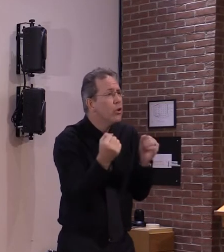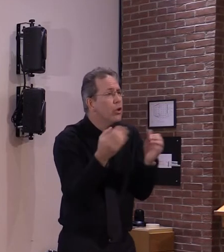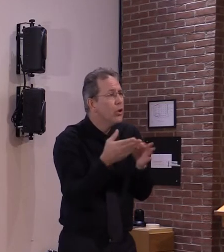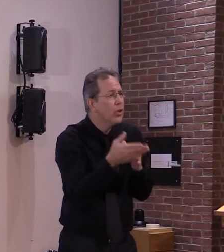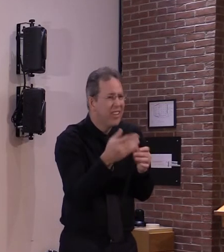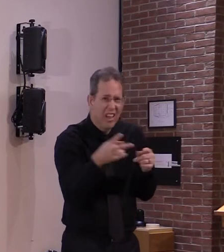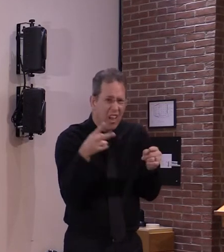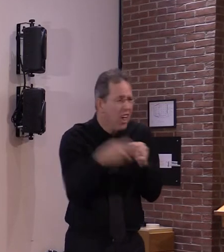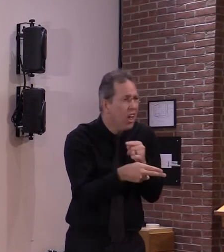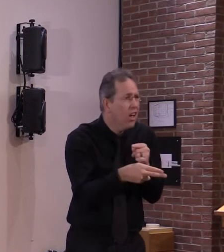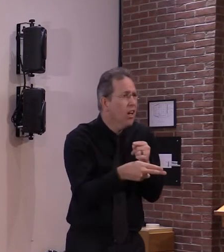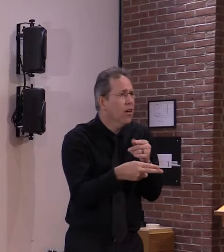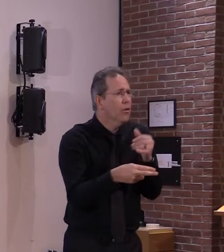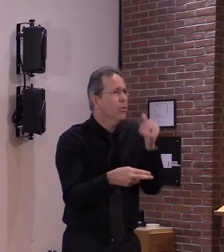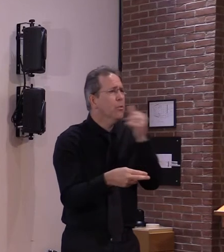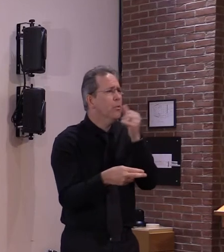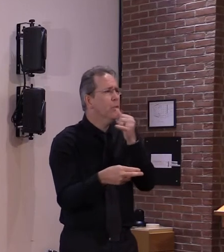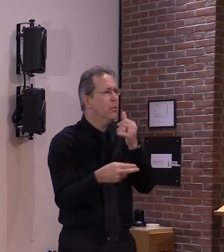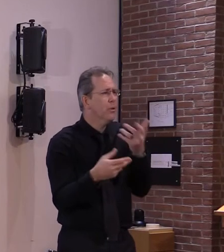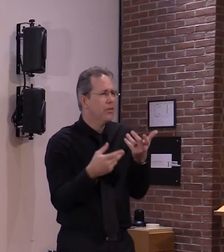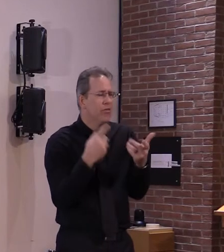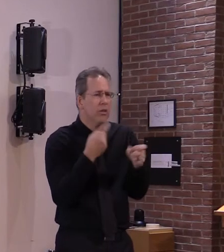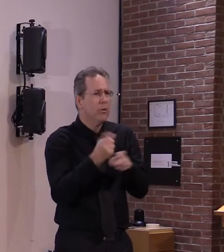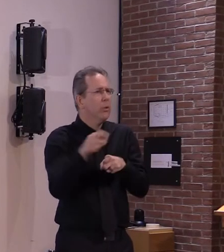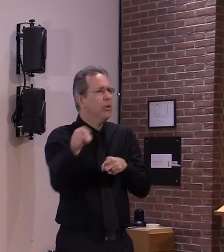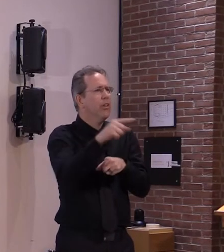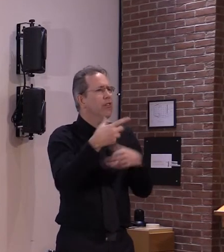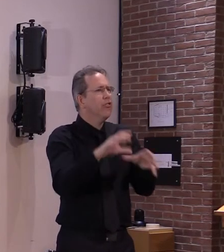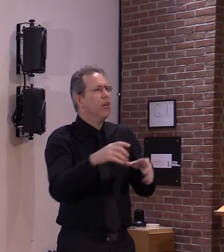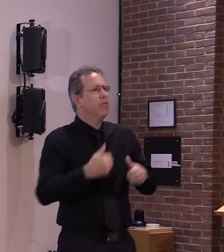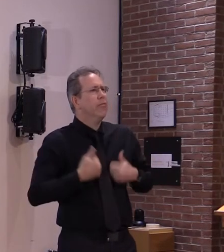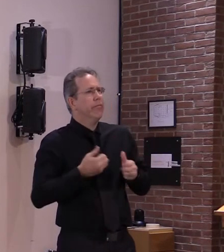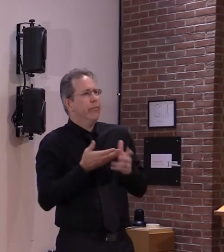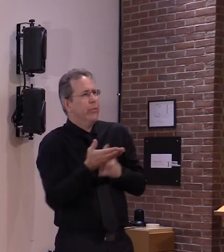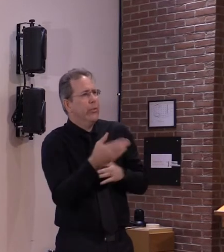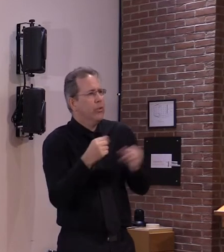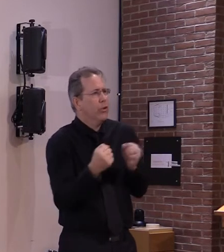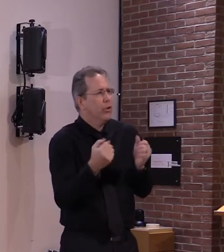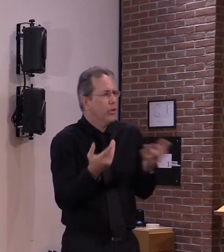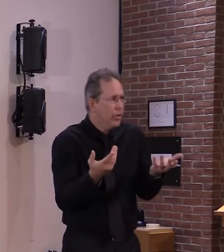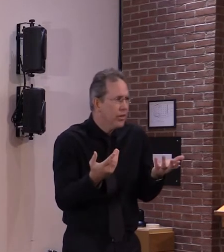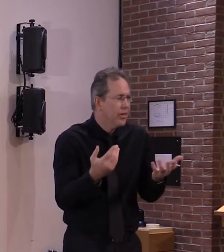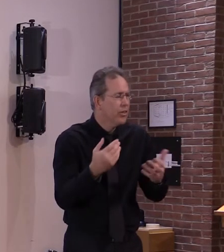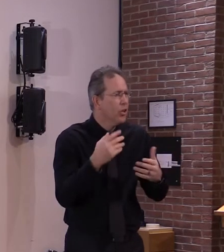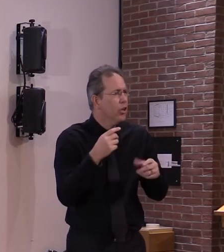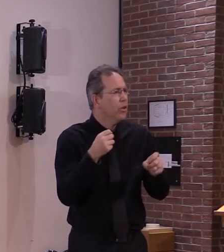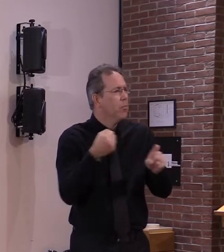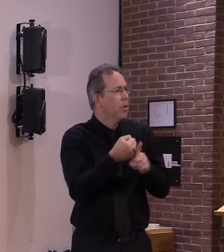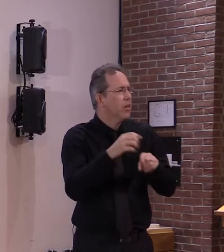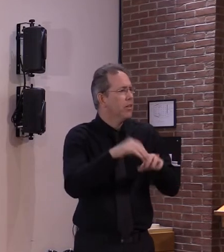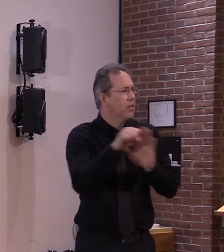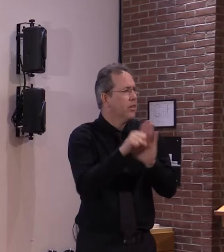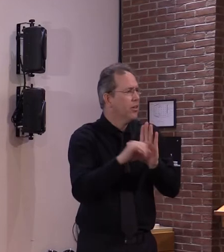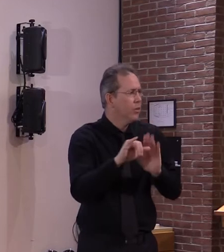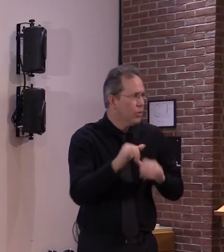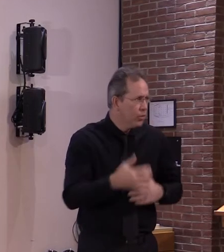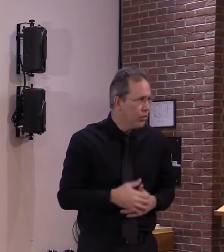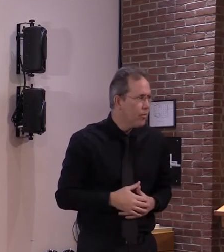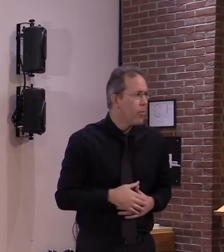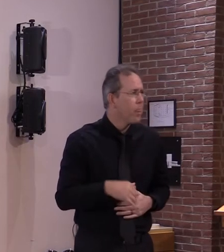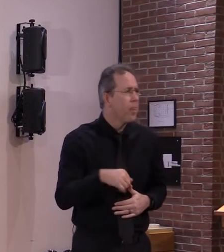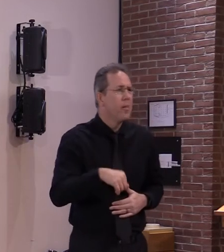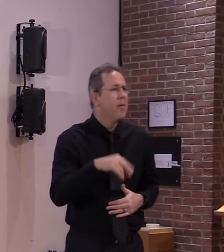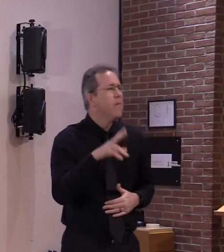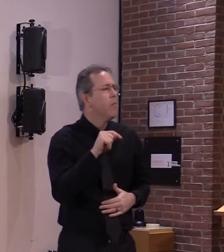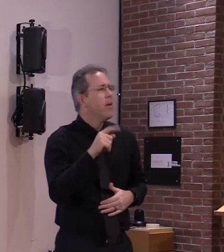catastrophic for them individually and for us as a state so we don't have the means to support them at this point